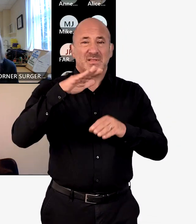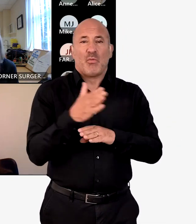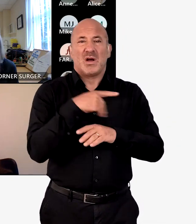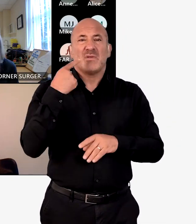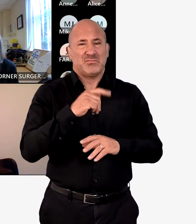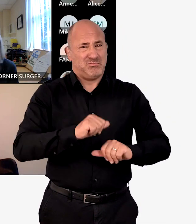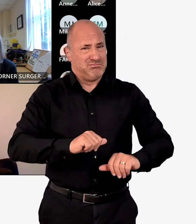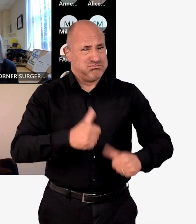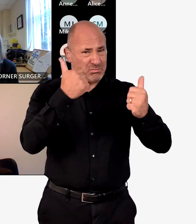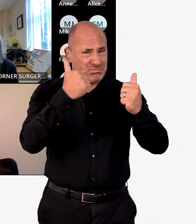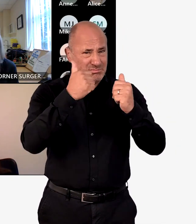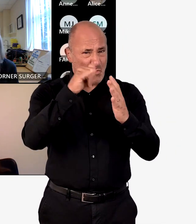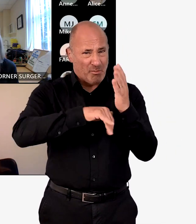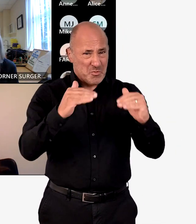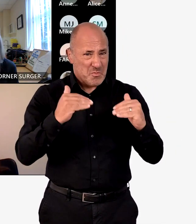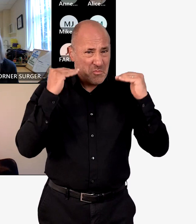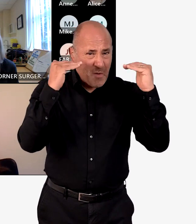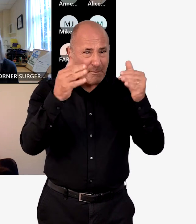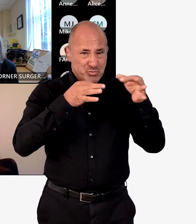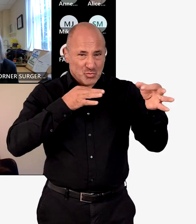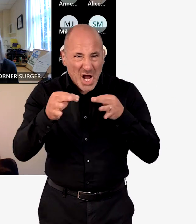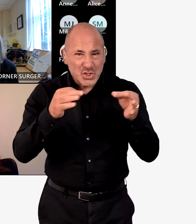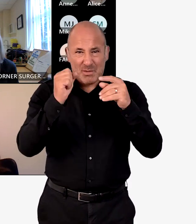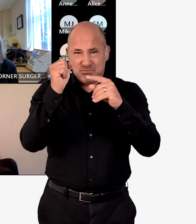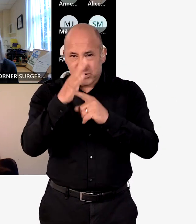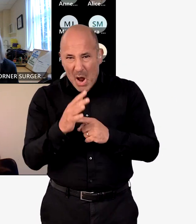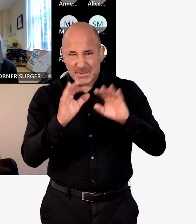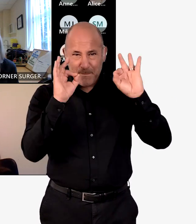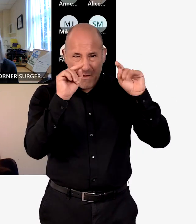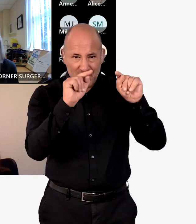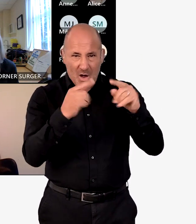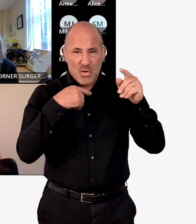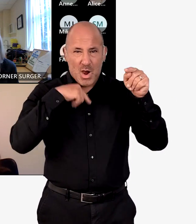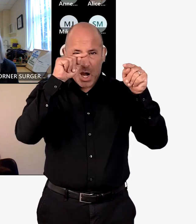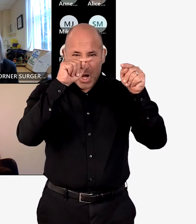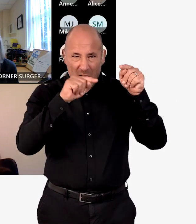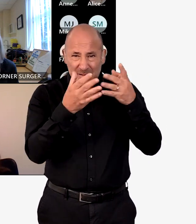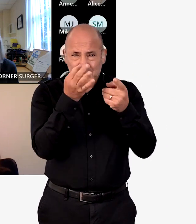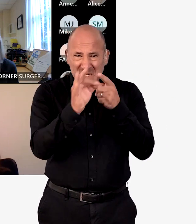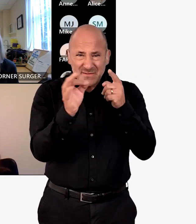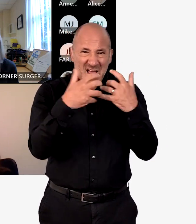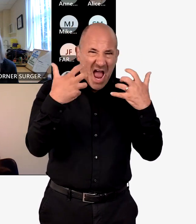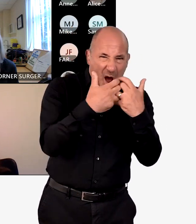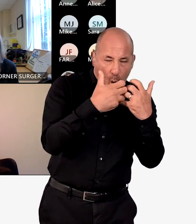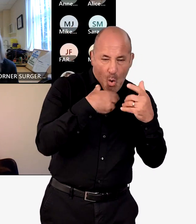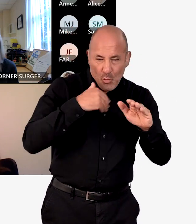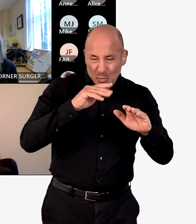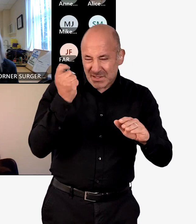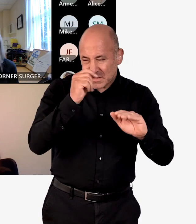plan that has been produced by South West London is a really good high-level document. The strategic priorities are well aligned. But, of course, drilling down to the specifics at